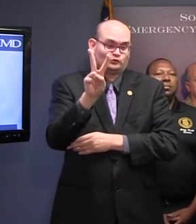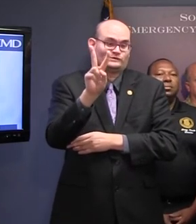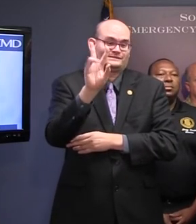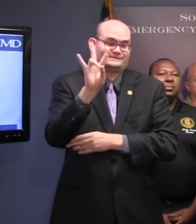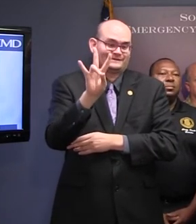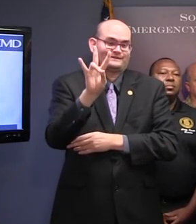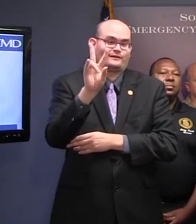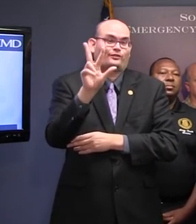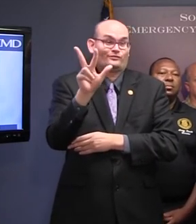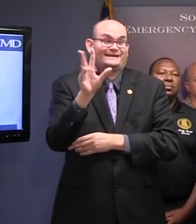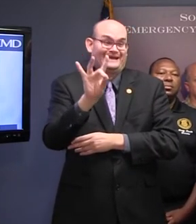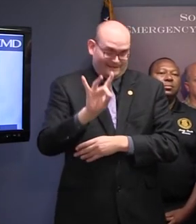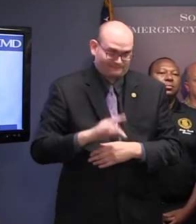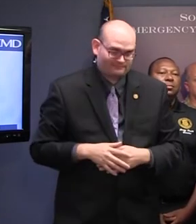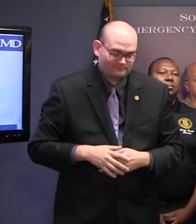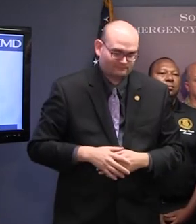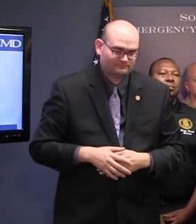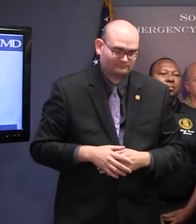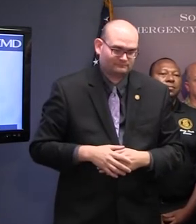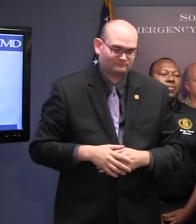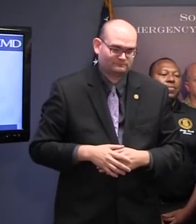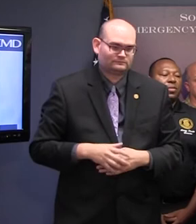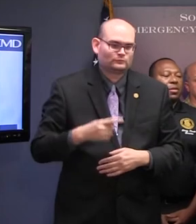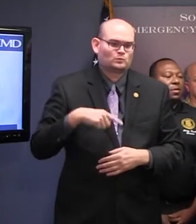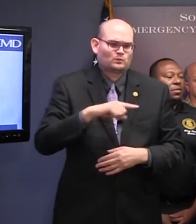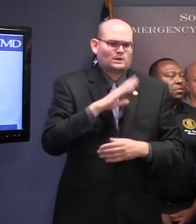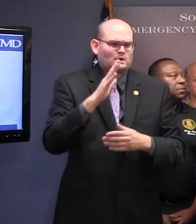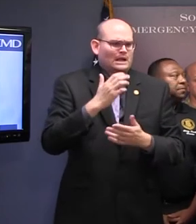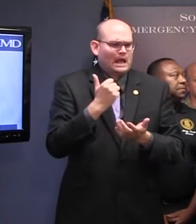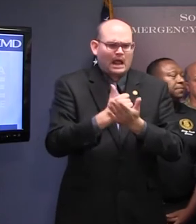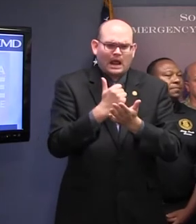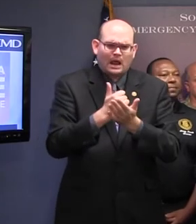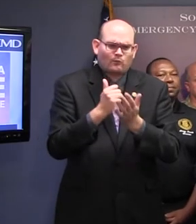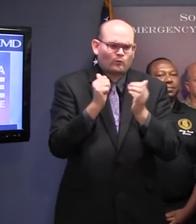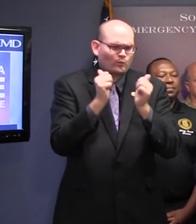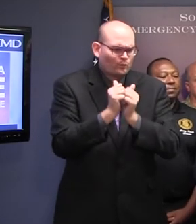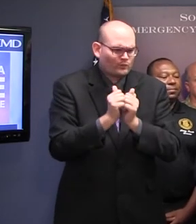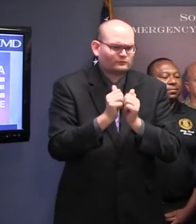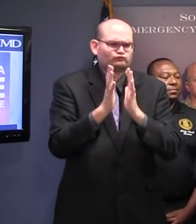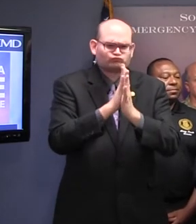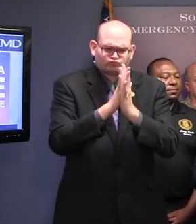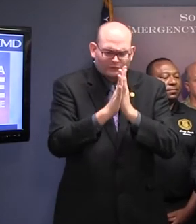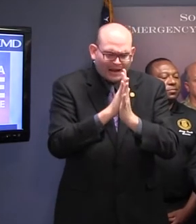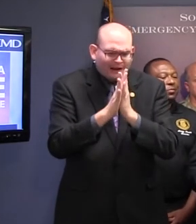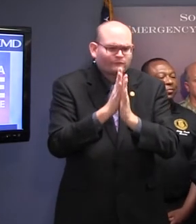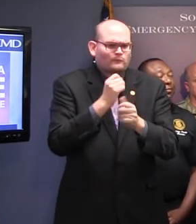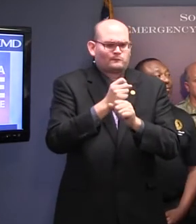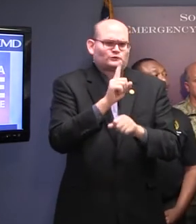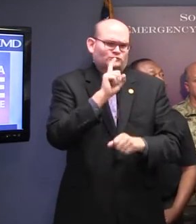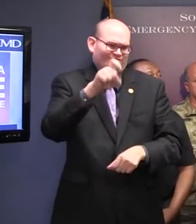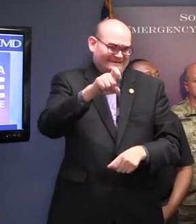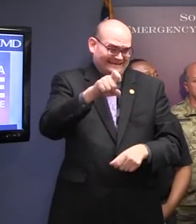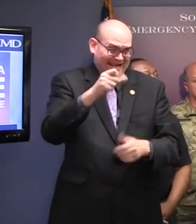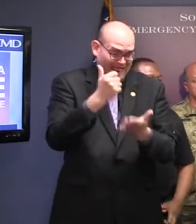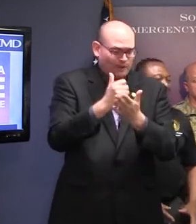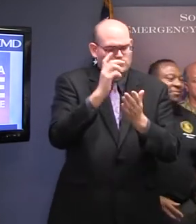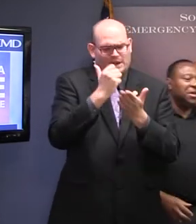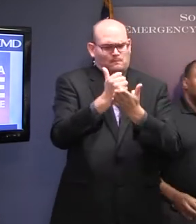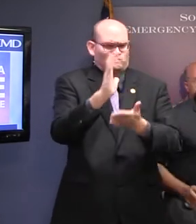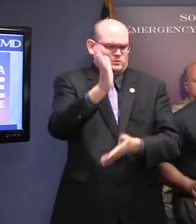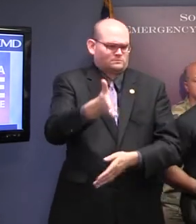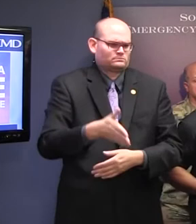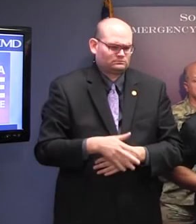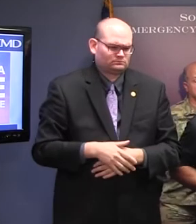and we will be more than happy to provide personalized travel assistance to any person in our state. Thank you, Governor. Thank you, Mayor. Director Smith.